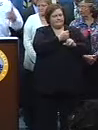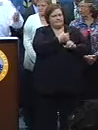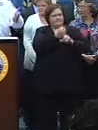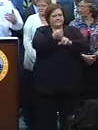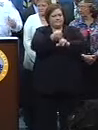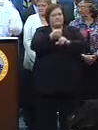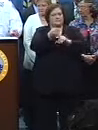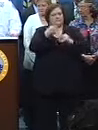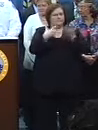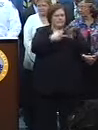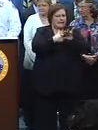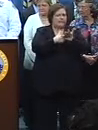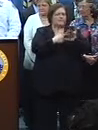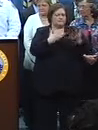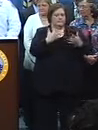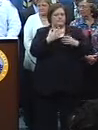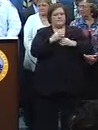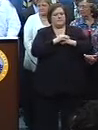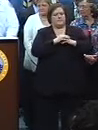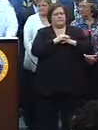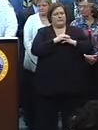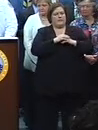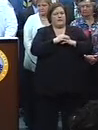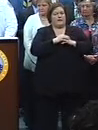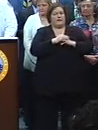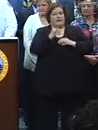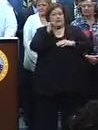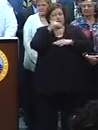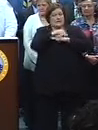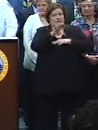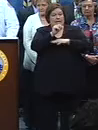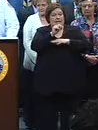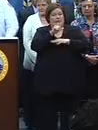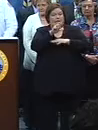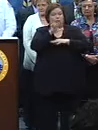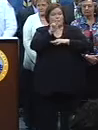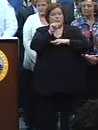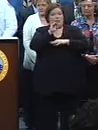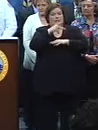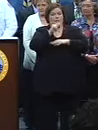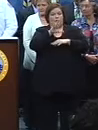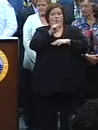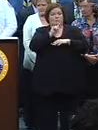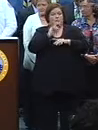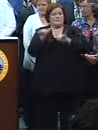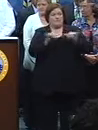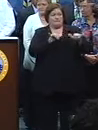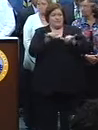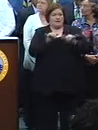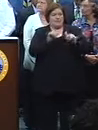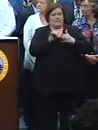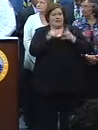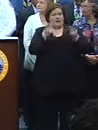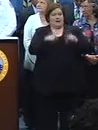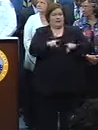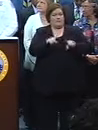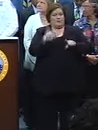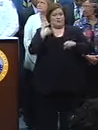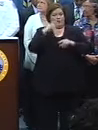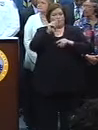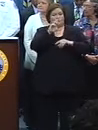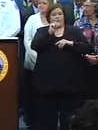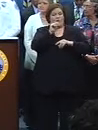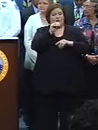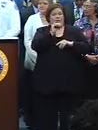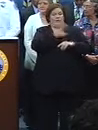given usually a summons in some other ways. The event last night at Canal and Rampart, very similar in nature to the event that happened on Erato.